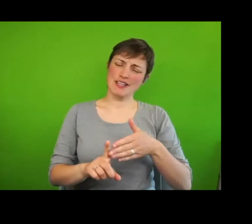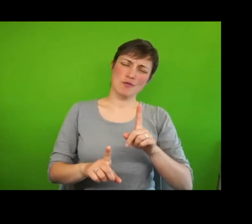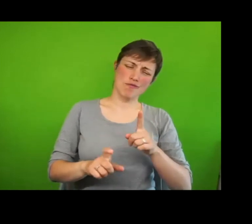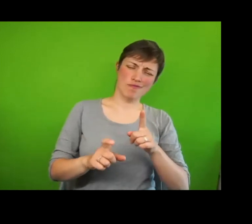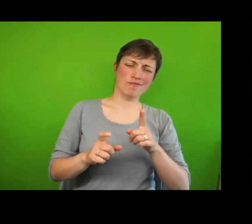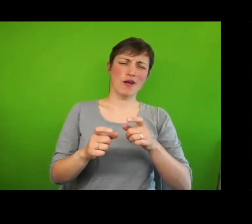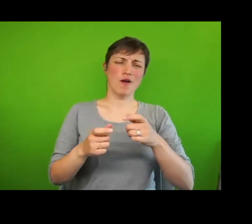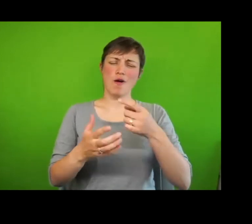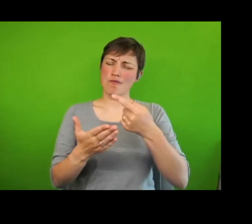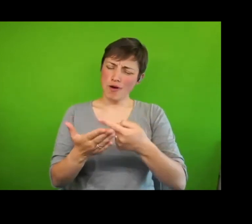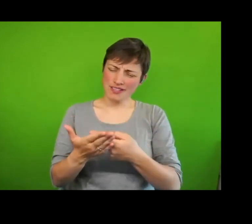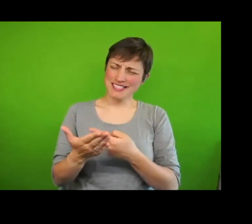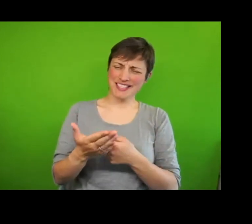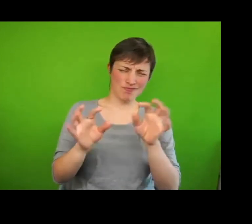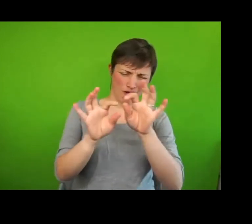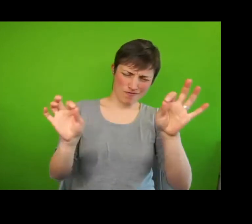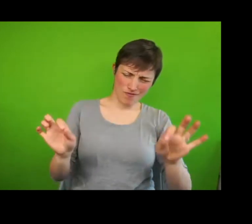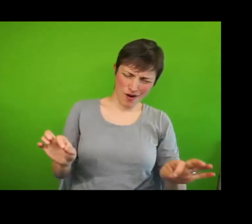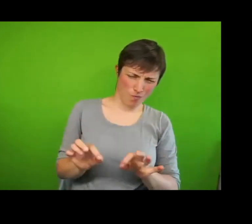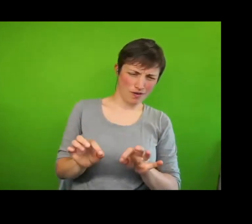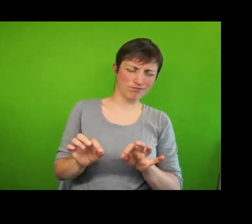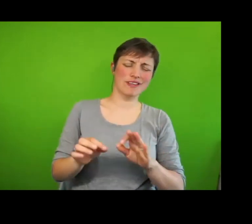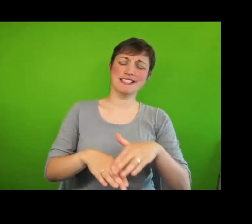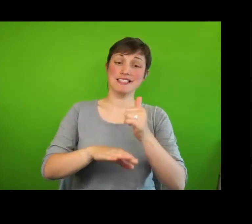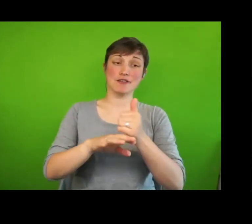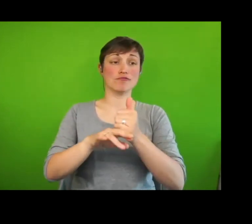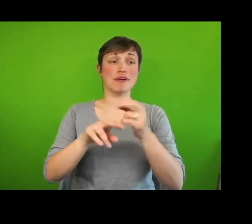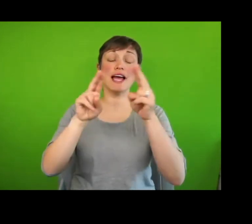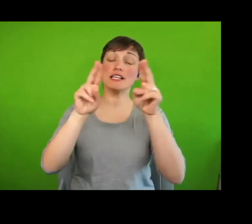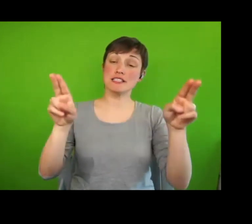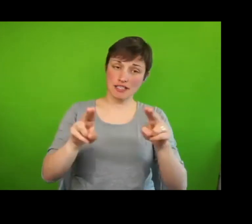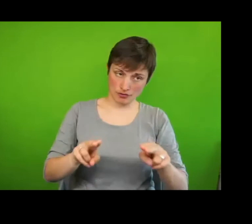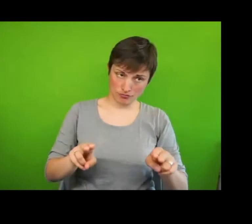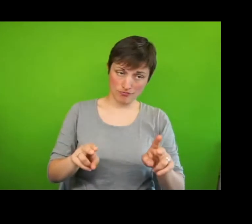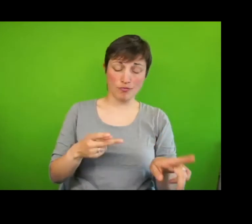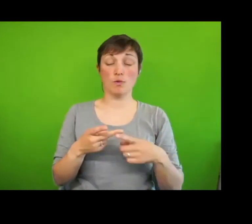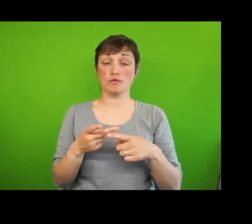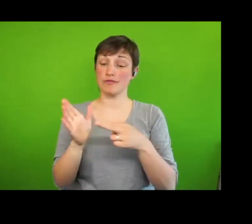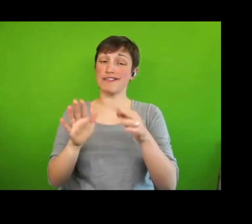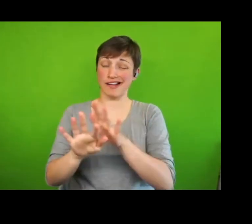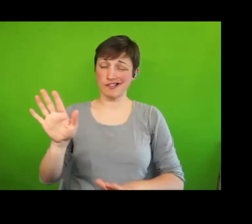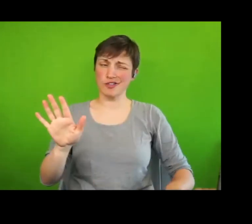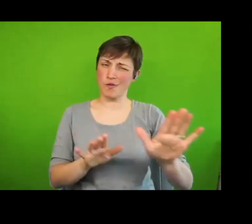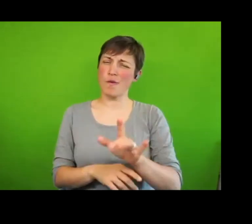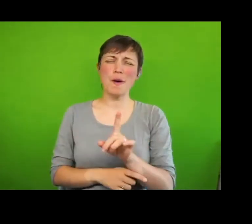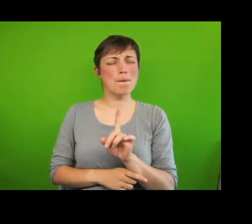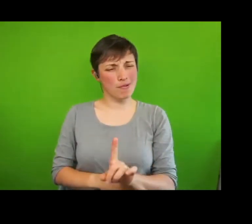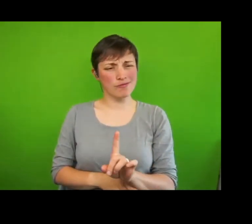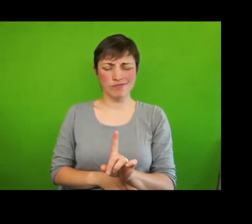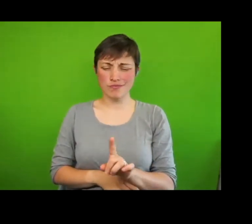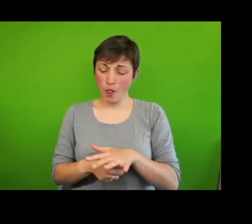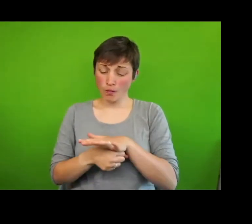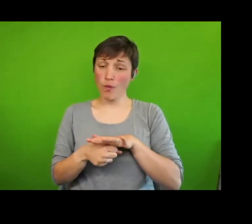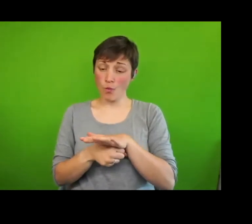human rights are set at an international and national levels, and yet it's at the local level